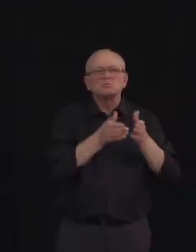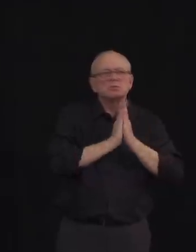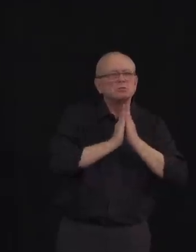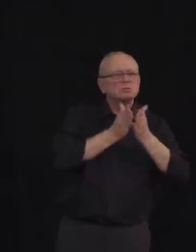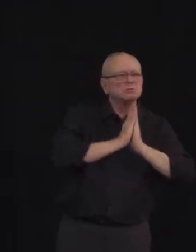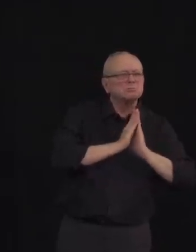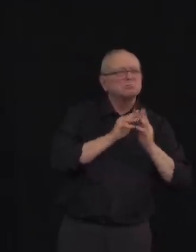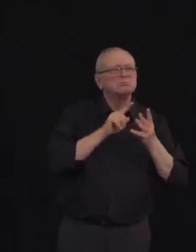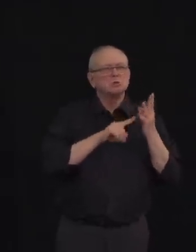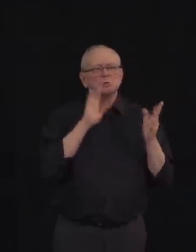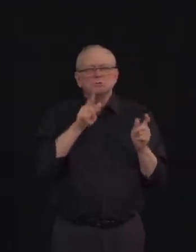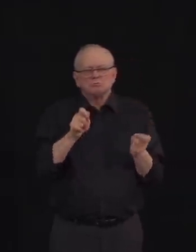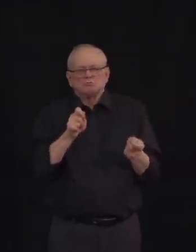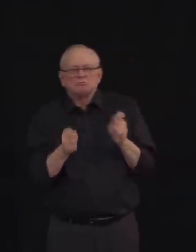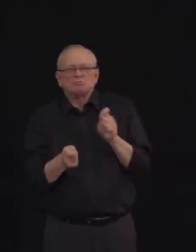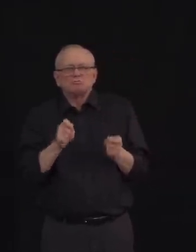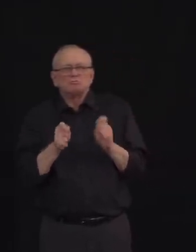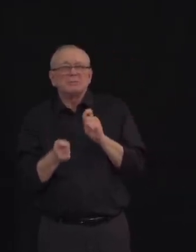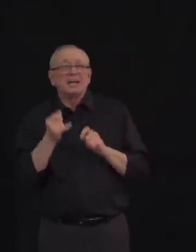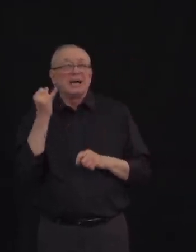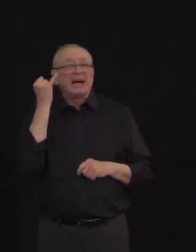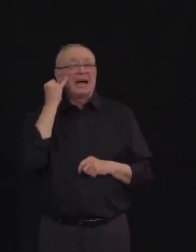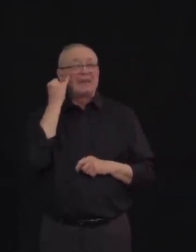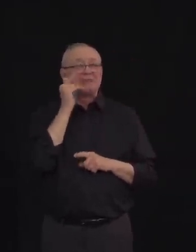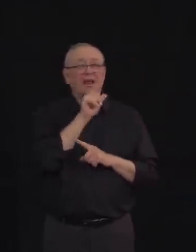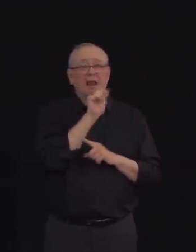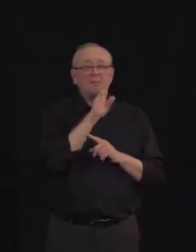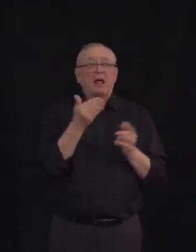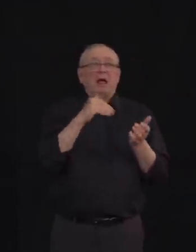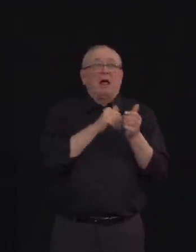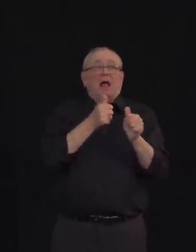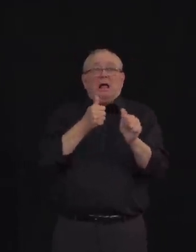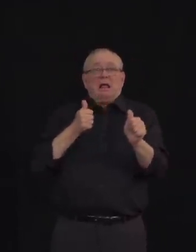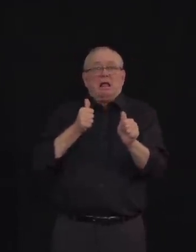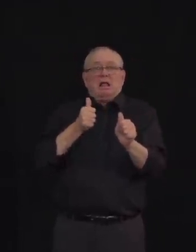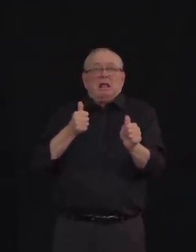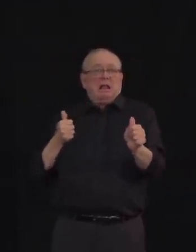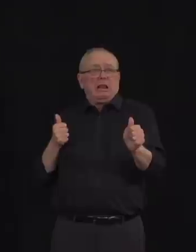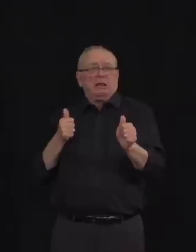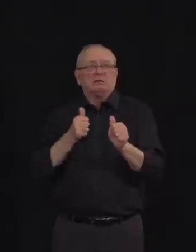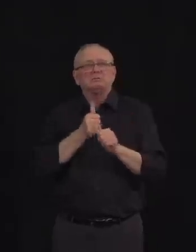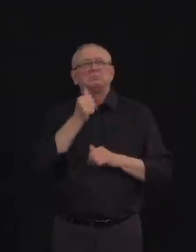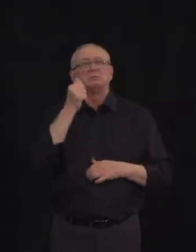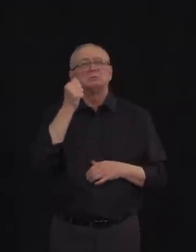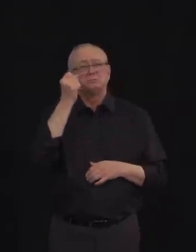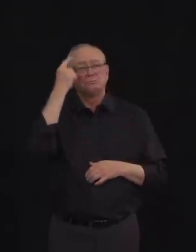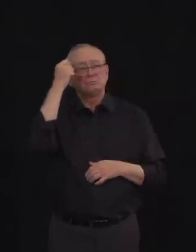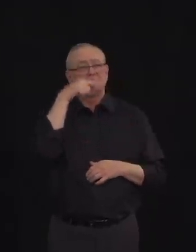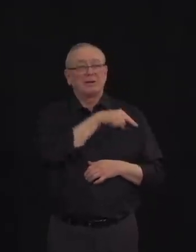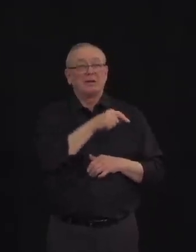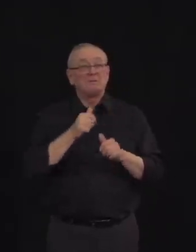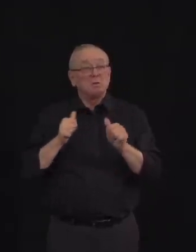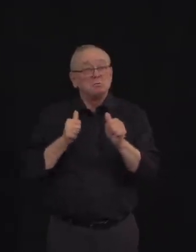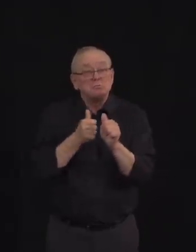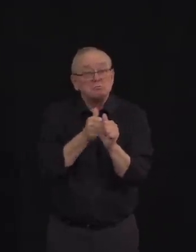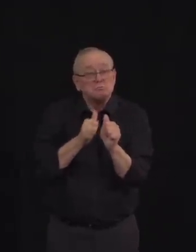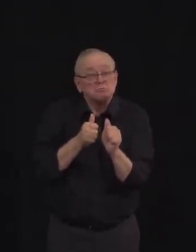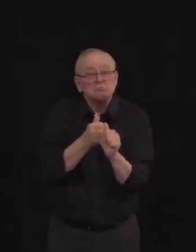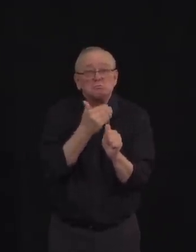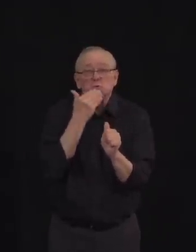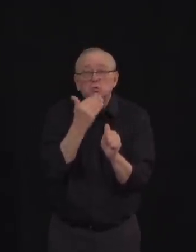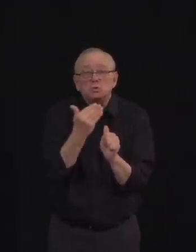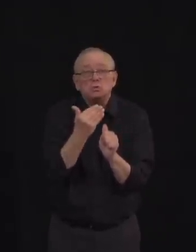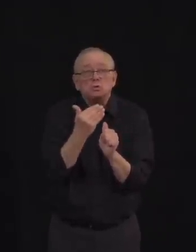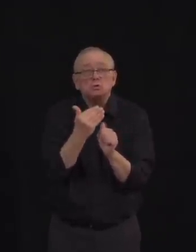Having said that, as long as we maintain our testing and lab capacity, it is my hope that we can continue to offer this broad